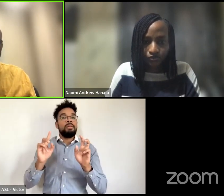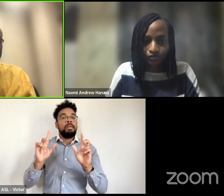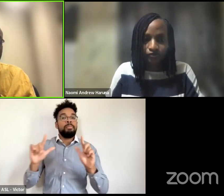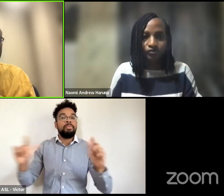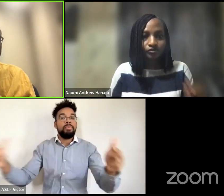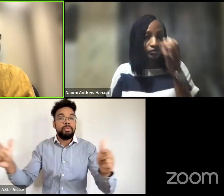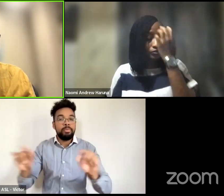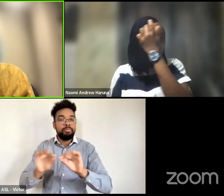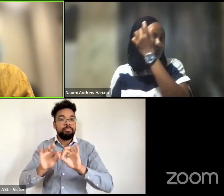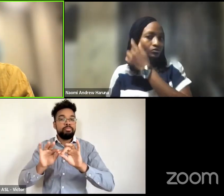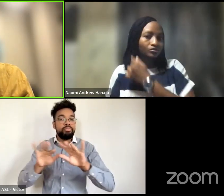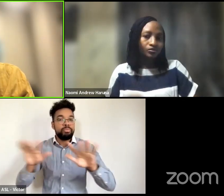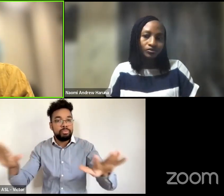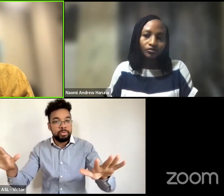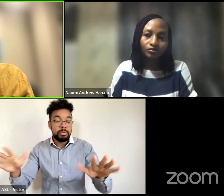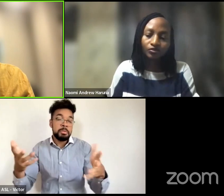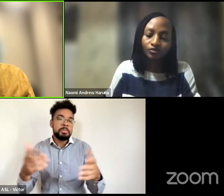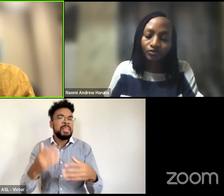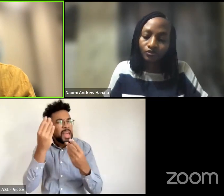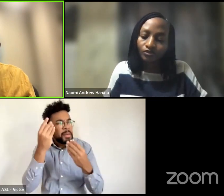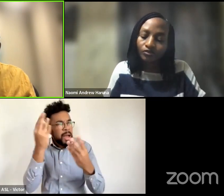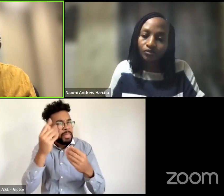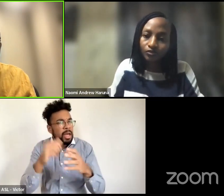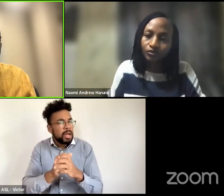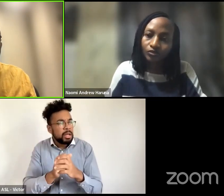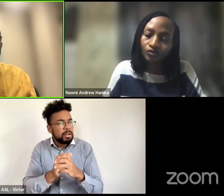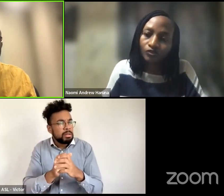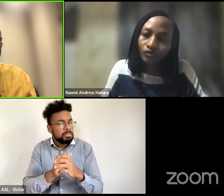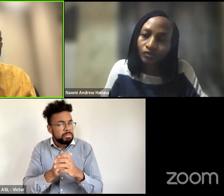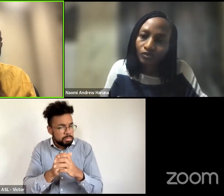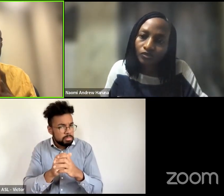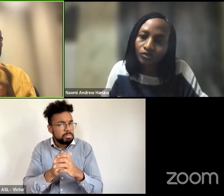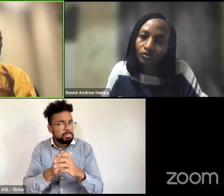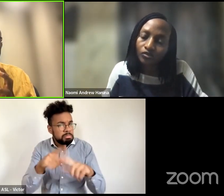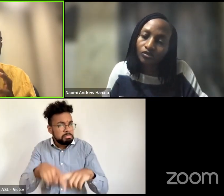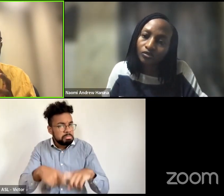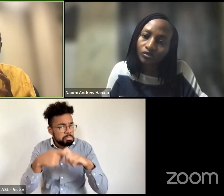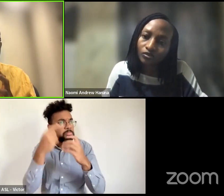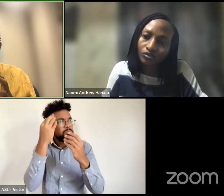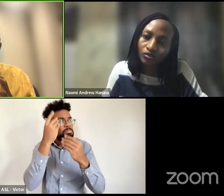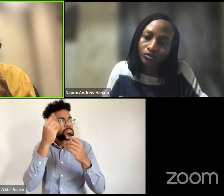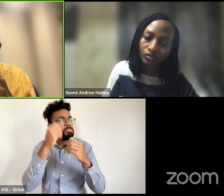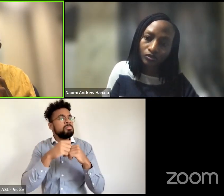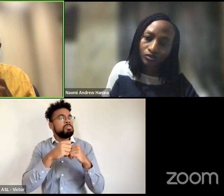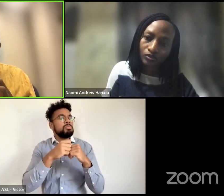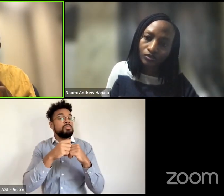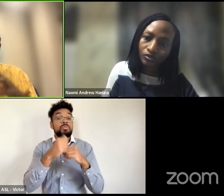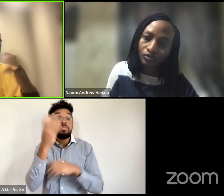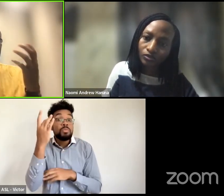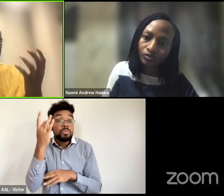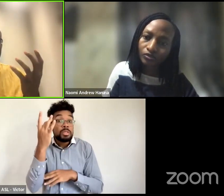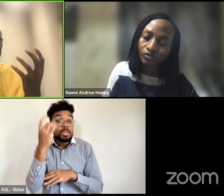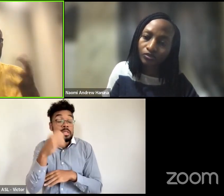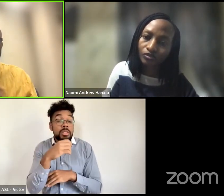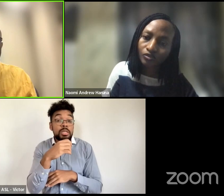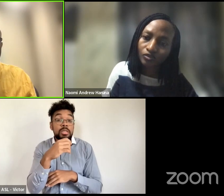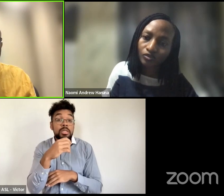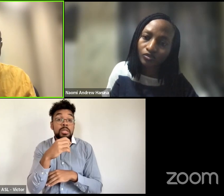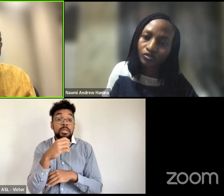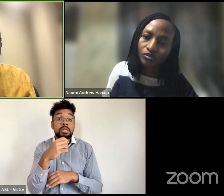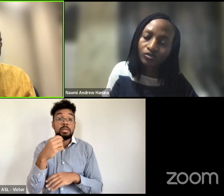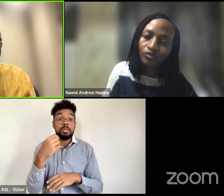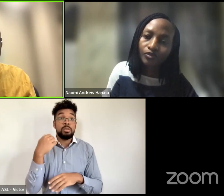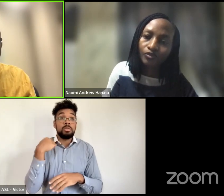i i would like that to sink a little bit because that's also important when we start thinking about when we start thinking globally